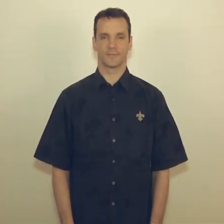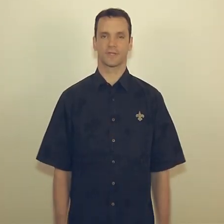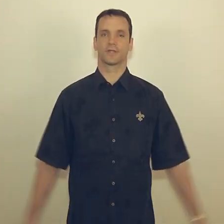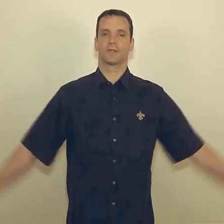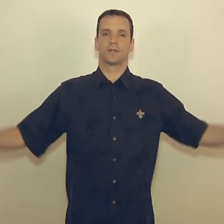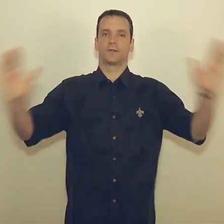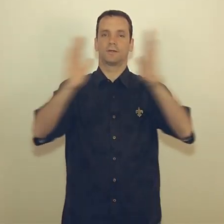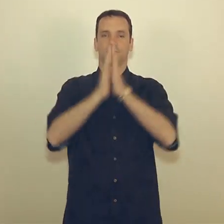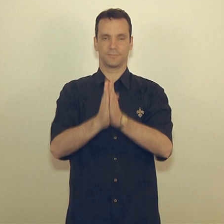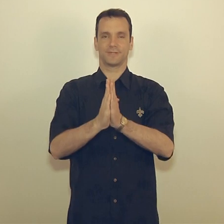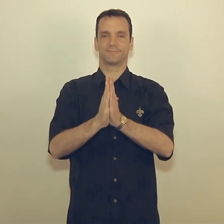Amen.